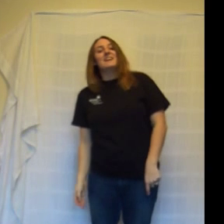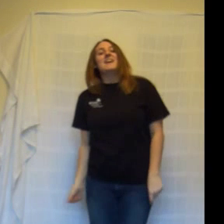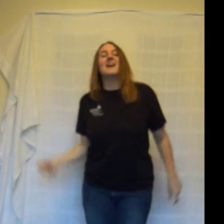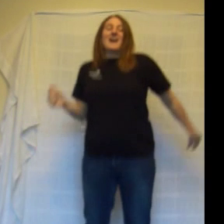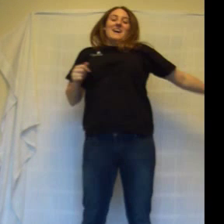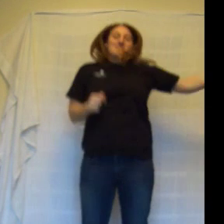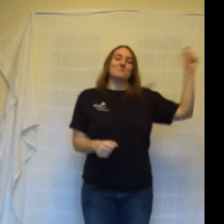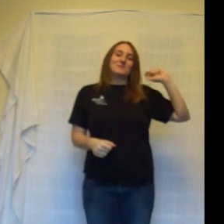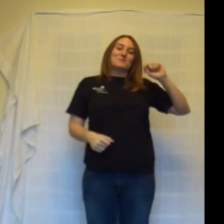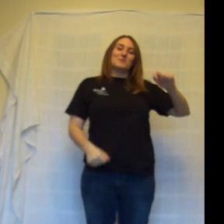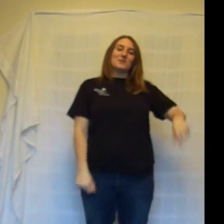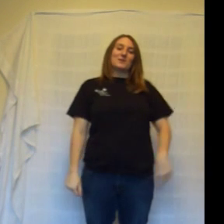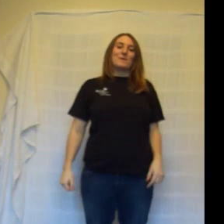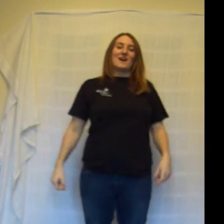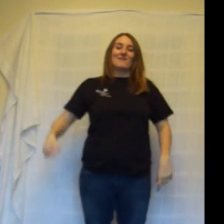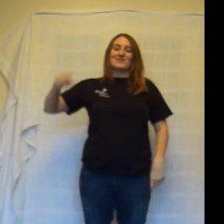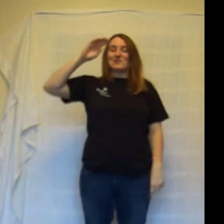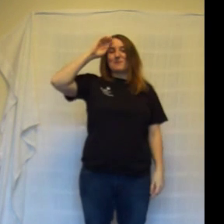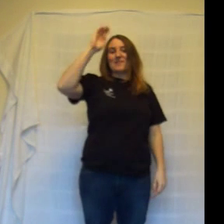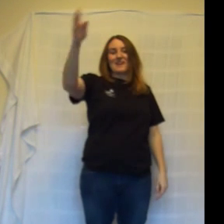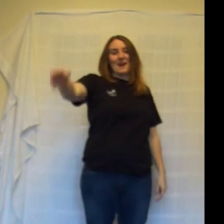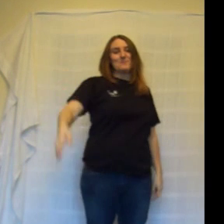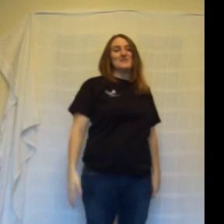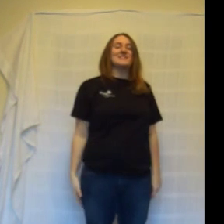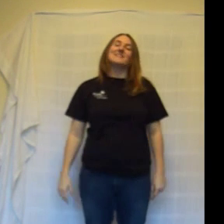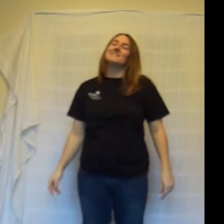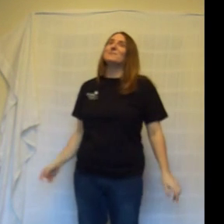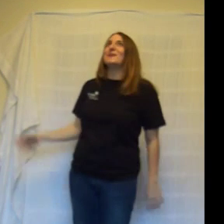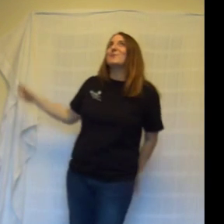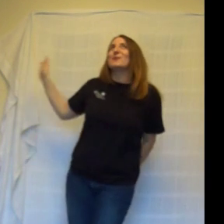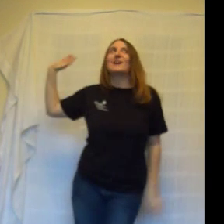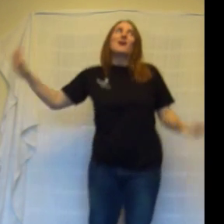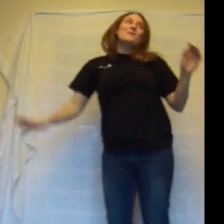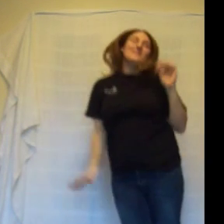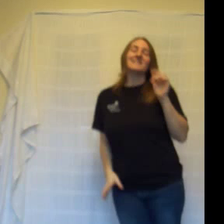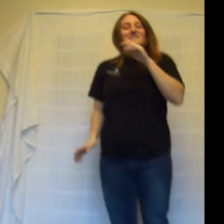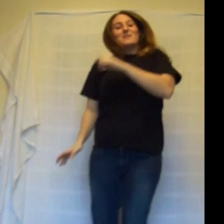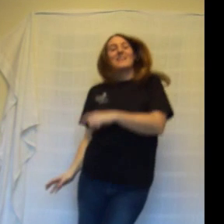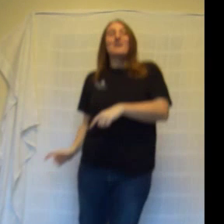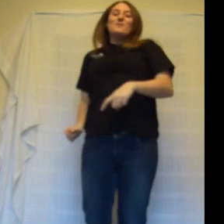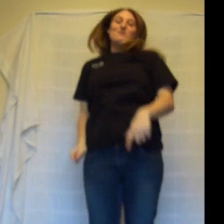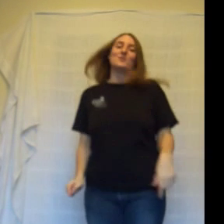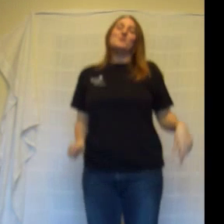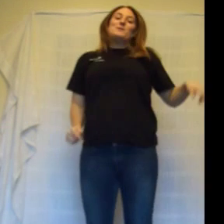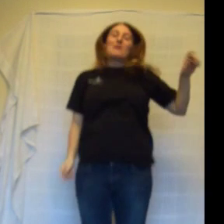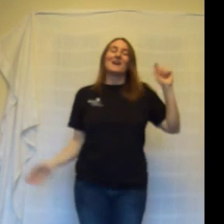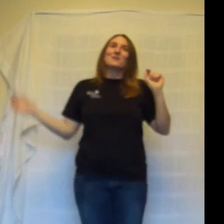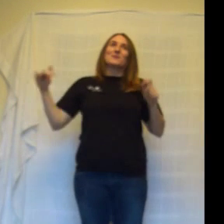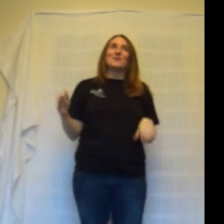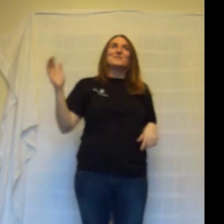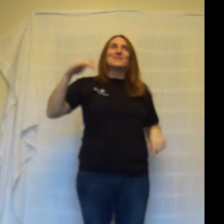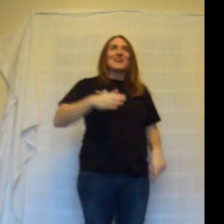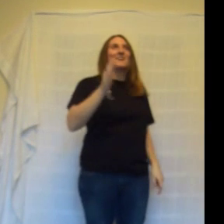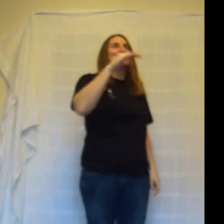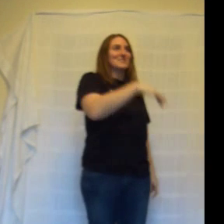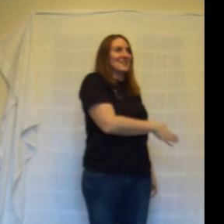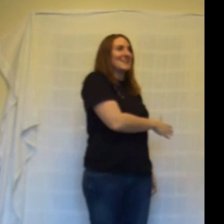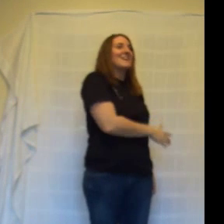I jumped aboard a pirate ship and the captain said to me, we're going this way, that way, forward, backward, over the Irish Sea.